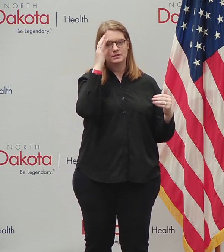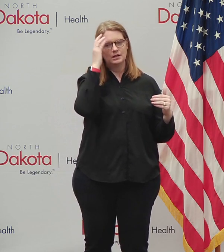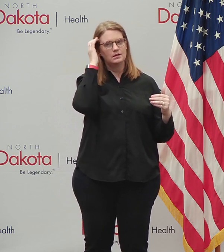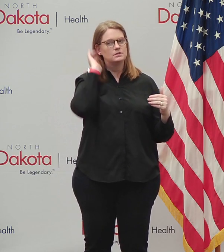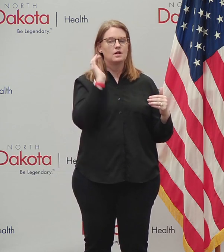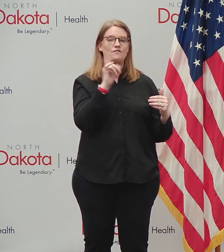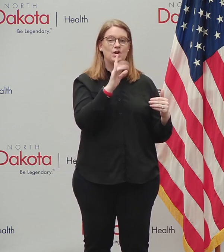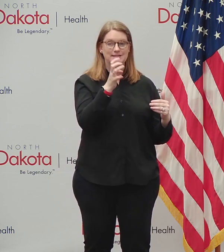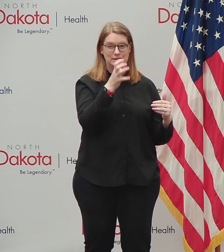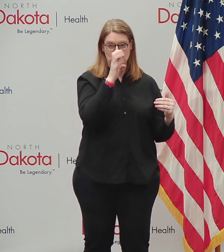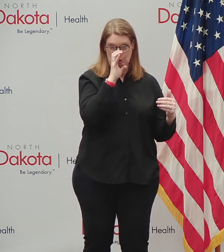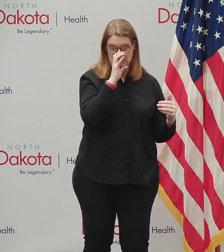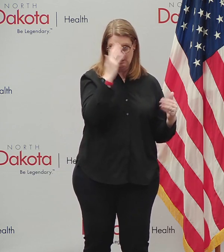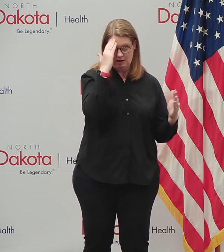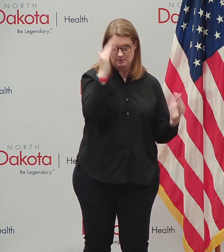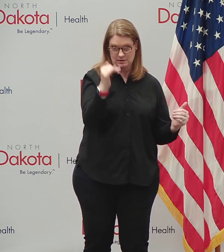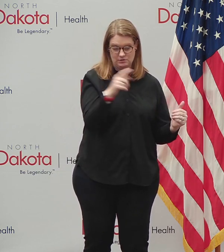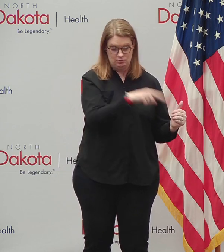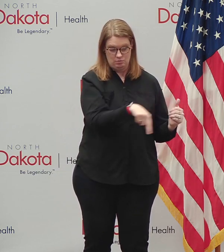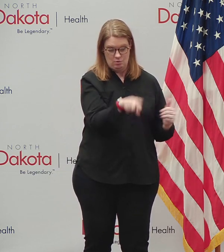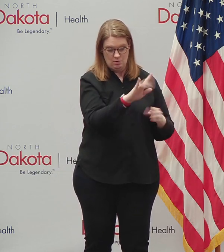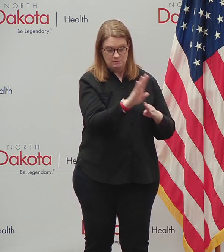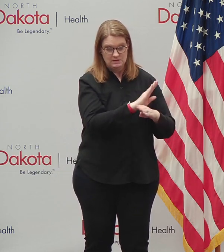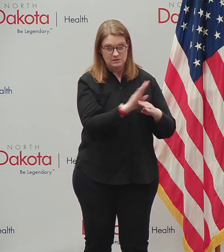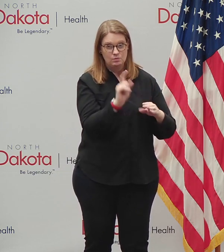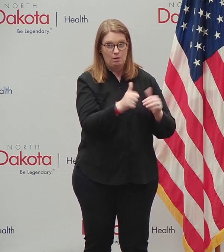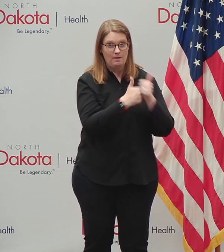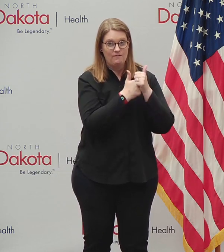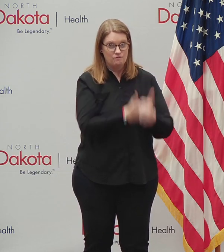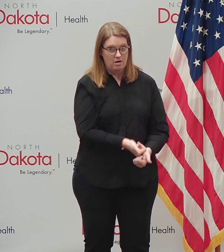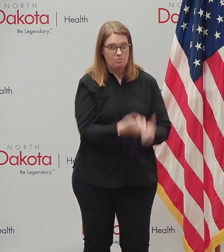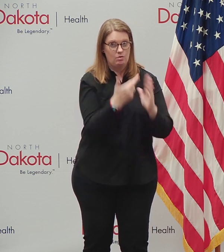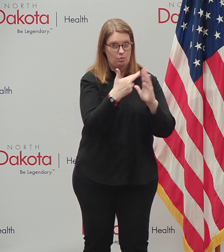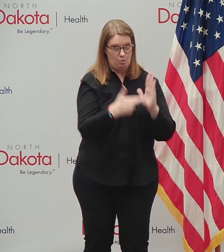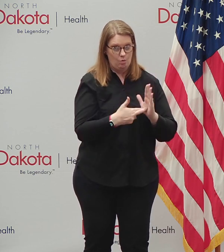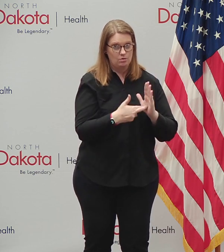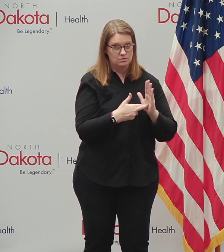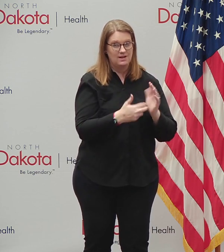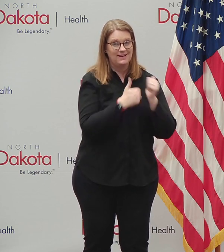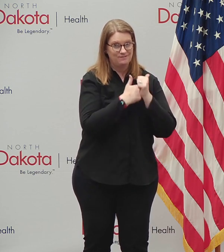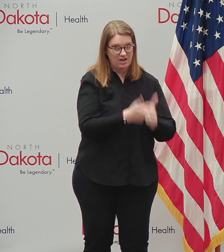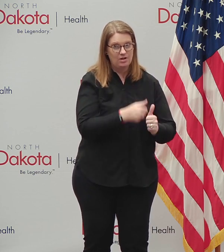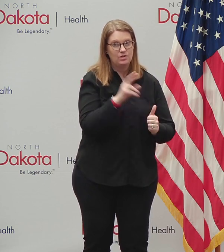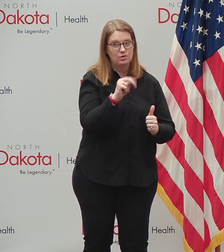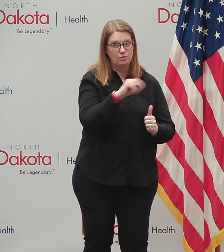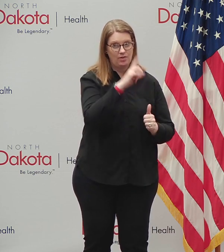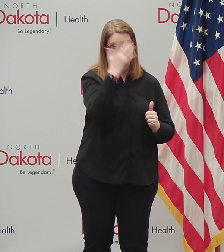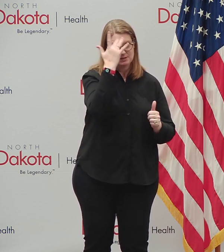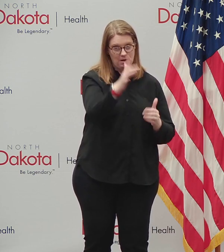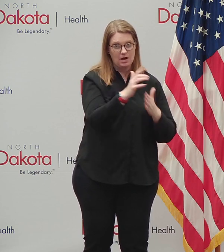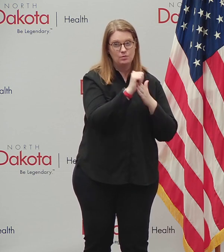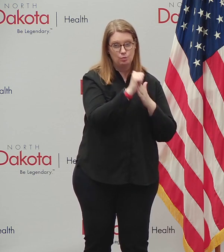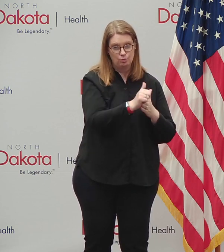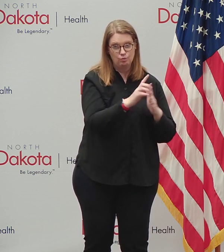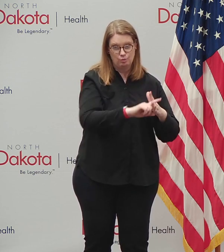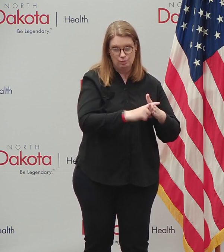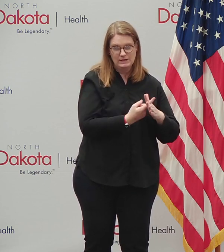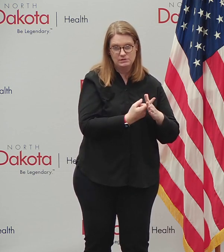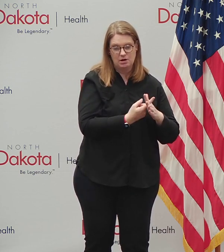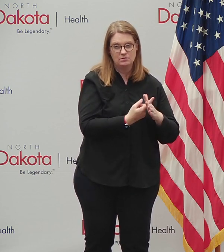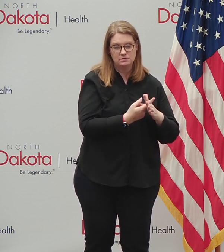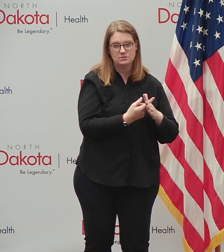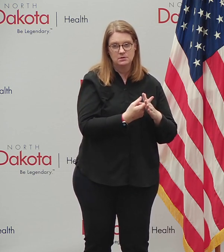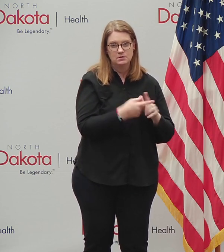expectation that those businesses receiving grants will be complying with the North Dakota Smart Restart protocols, which tie back to the